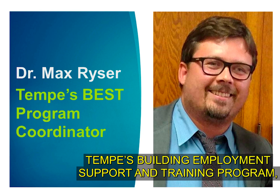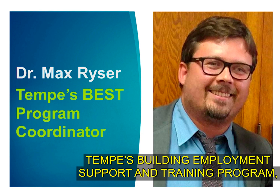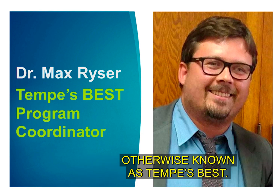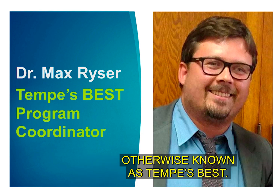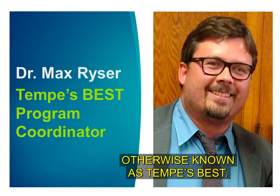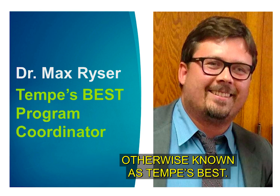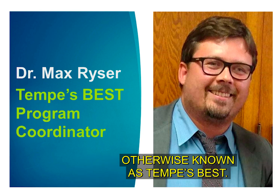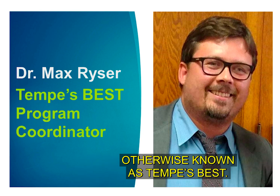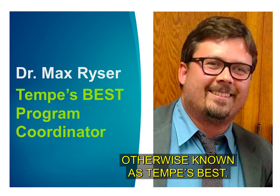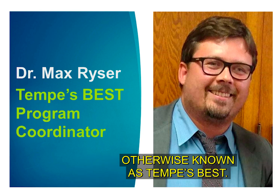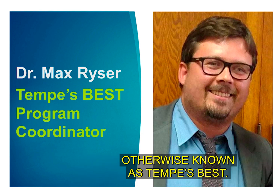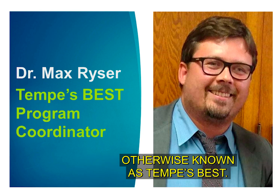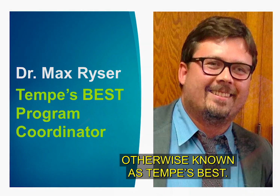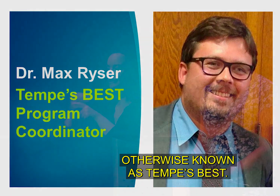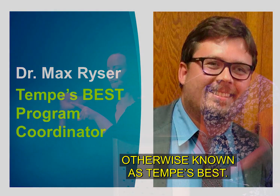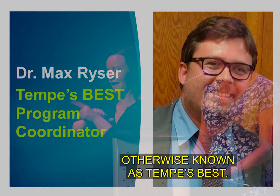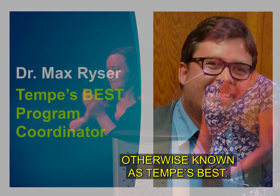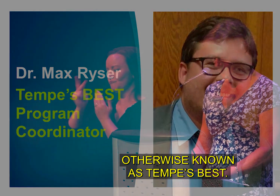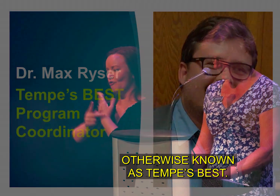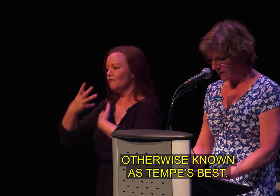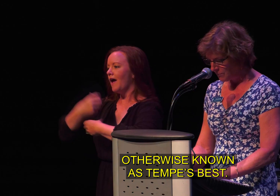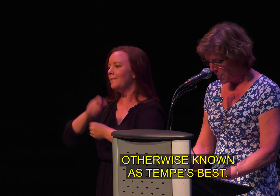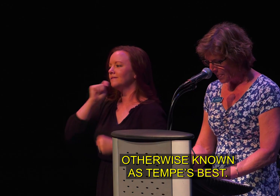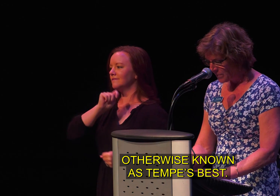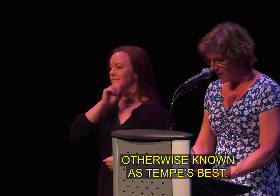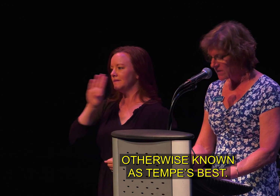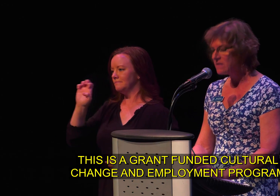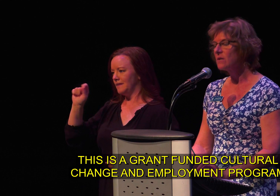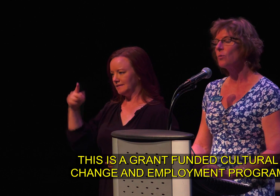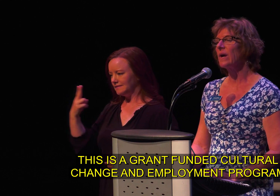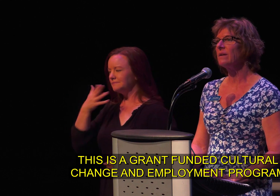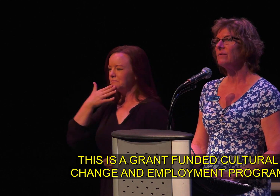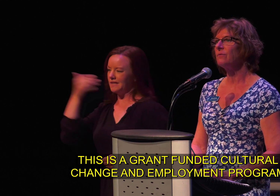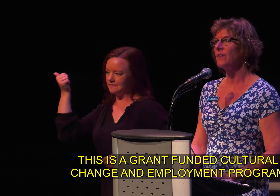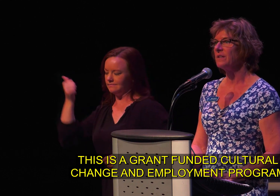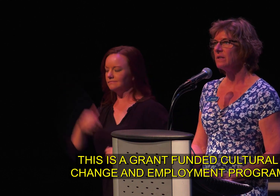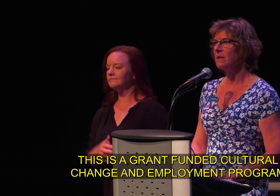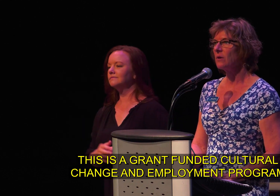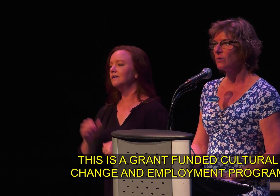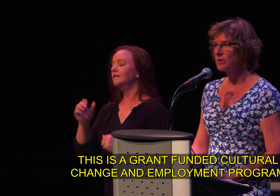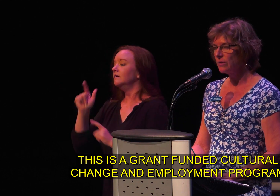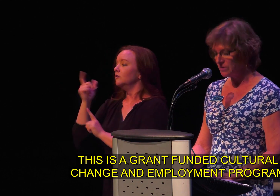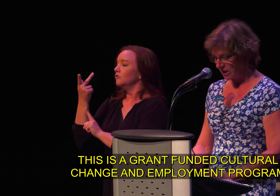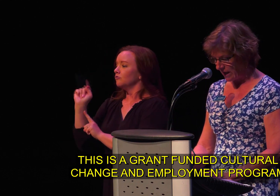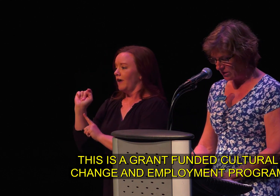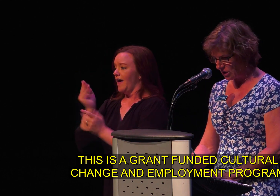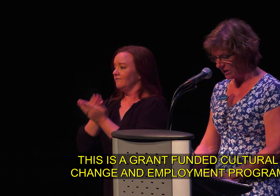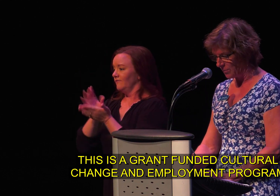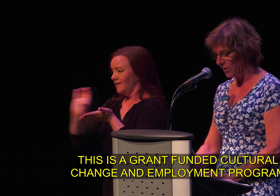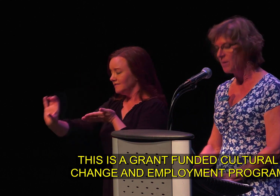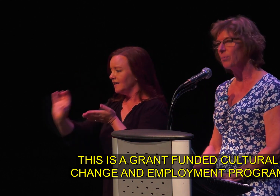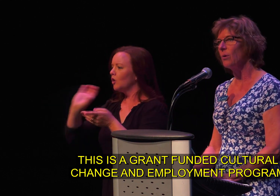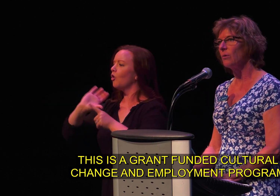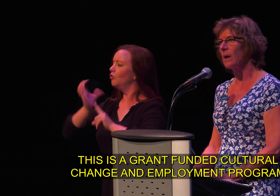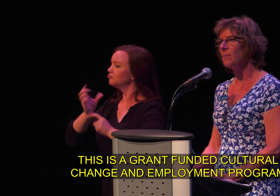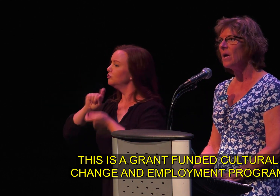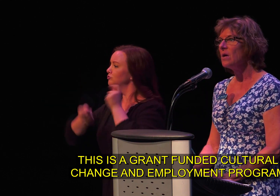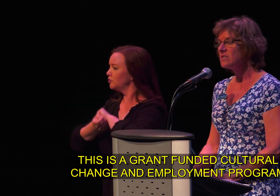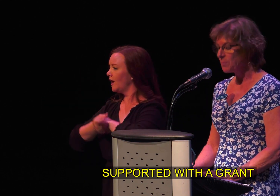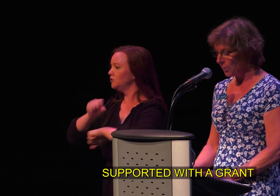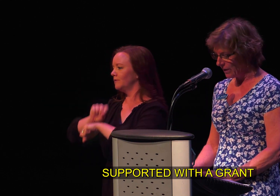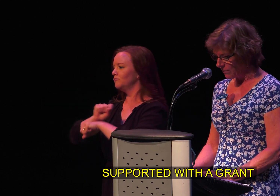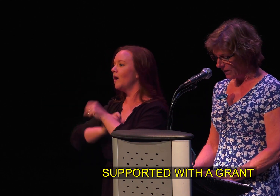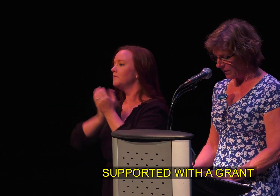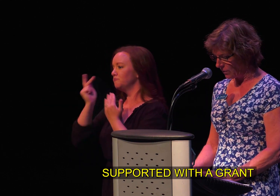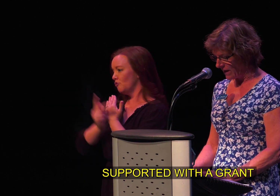Program, otherwise known as Tempe BEST. This is a grant-funded cultural change and employment program